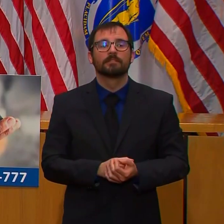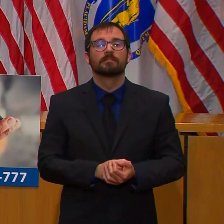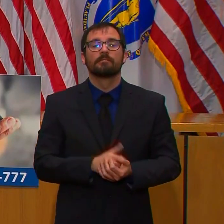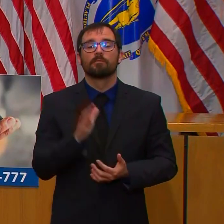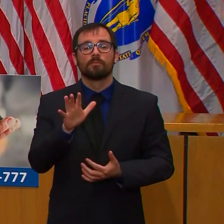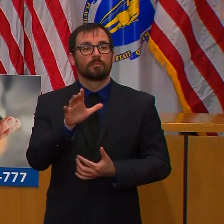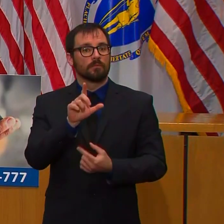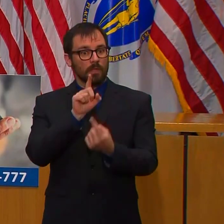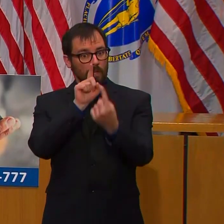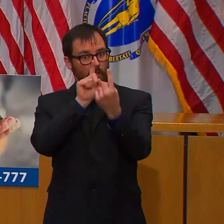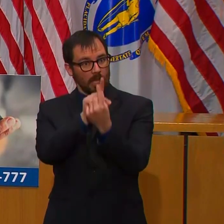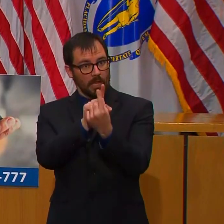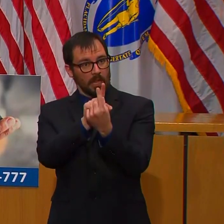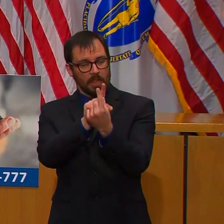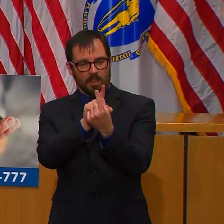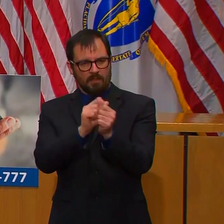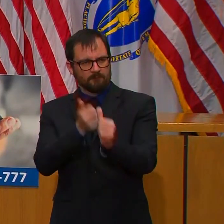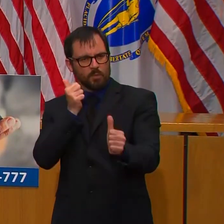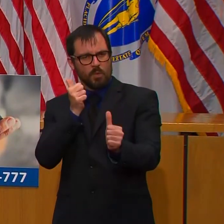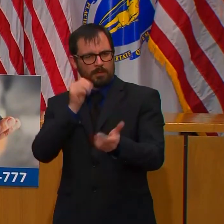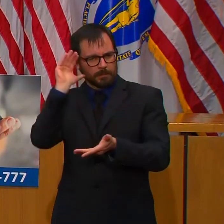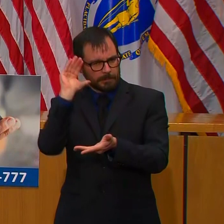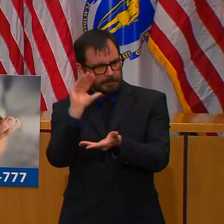soon and as safely as we possibly can.